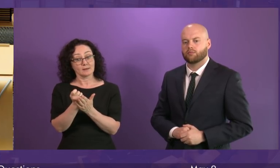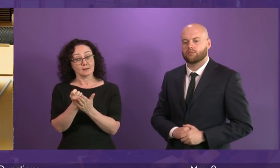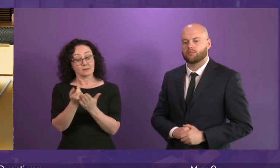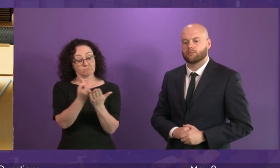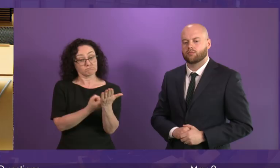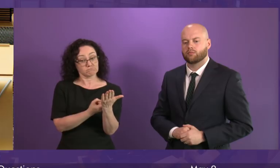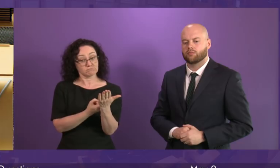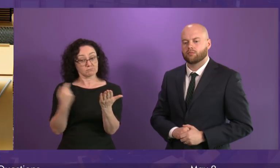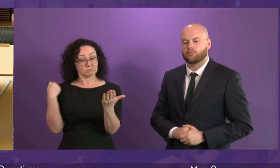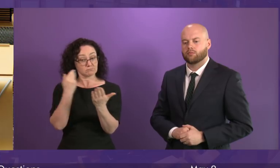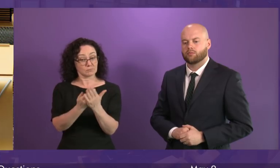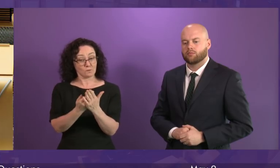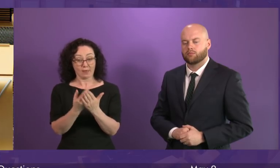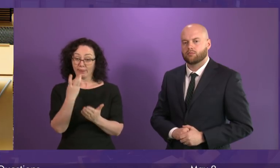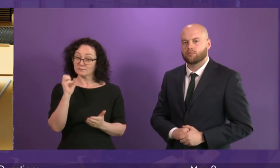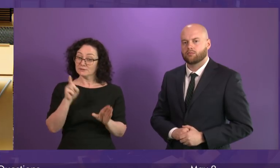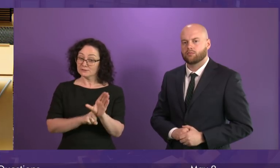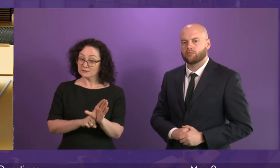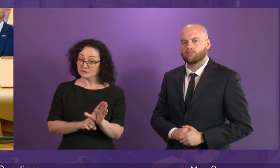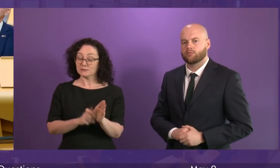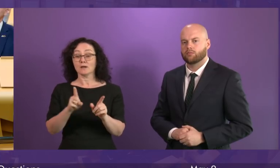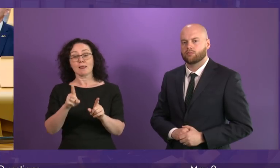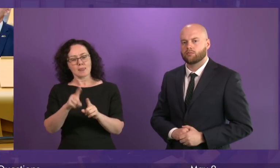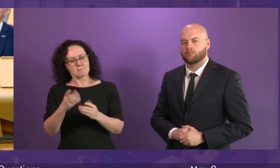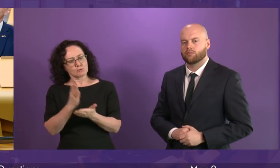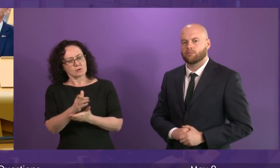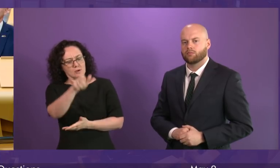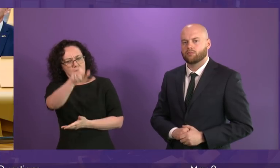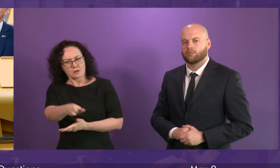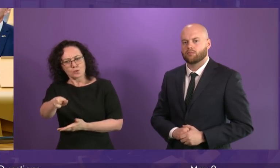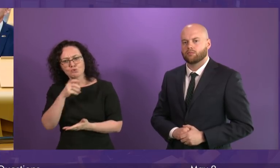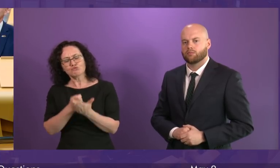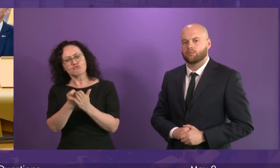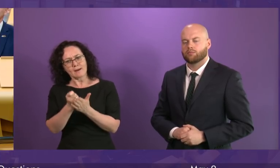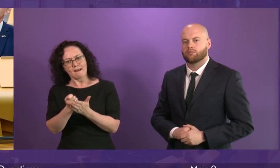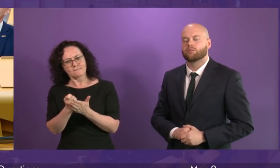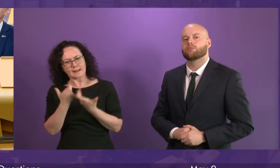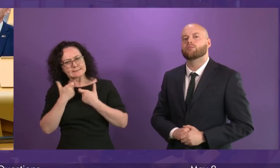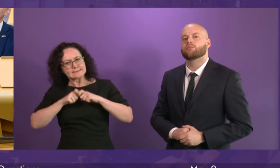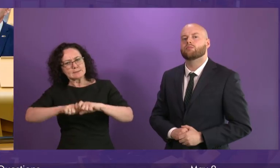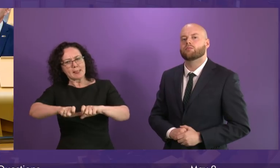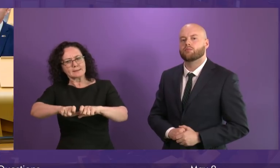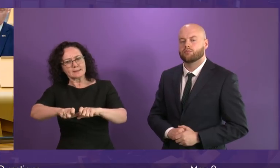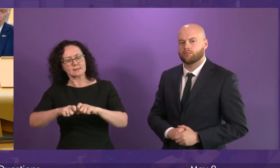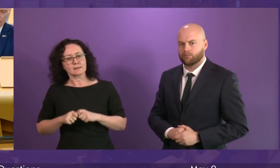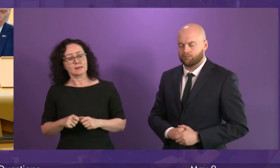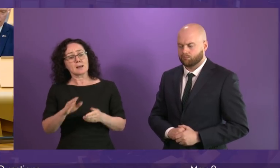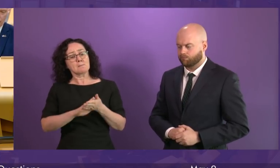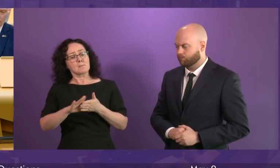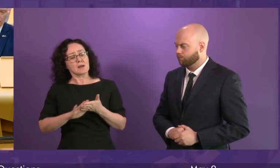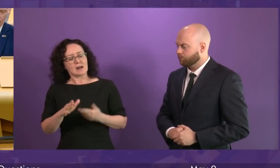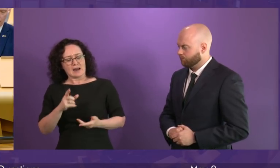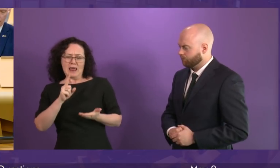security, greater stability, and greater predictability. The new private residential tenancy, landlords can't evict a tenant